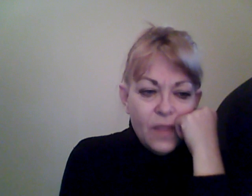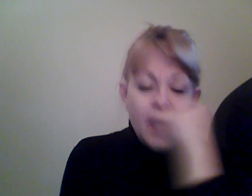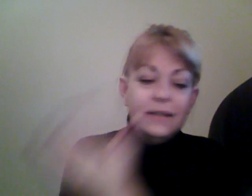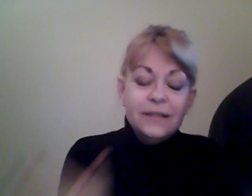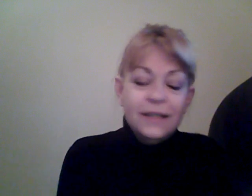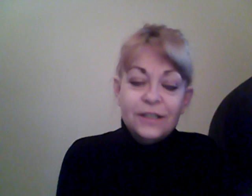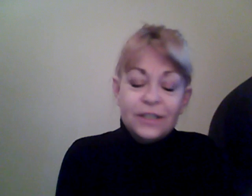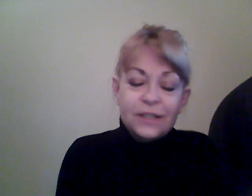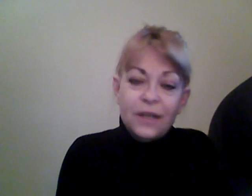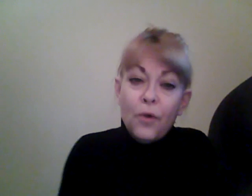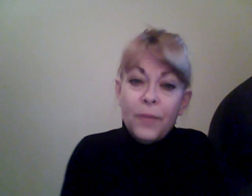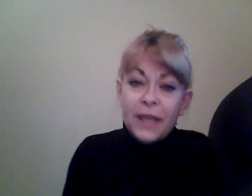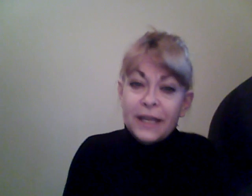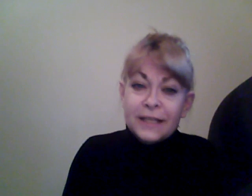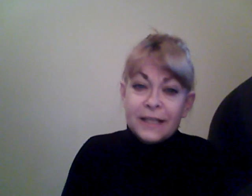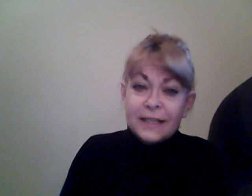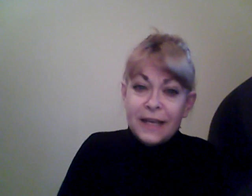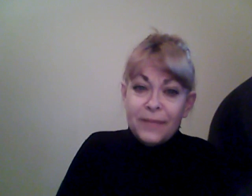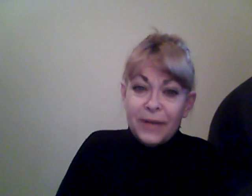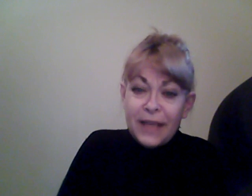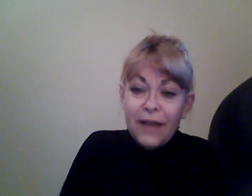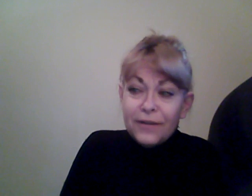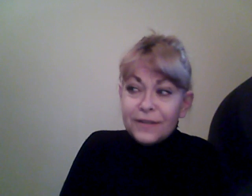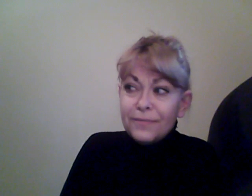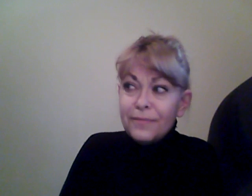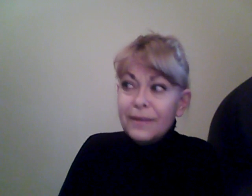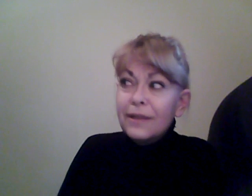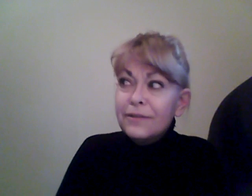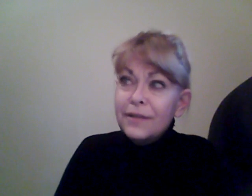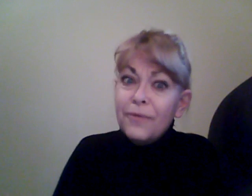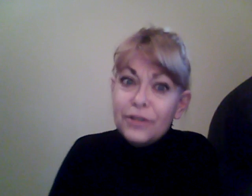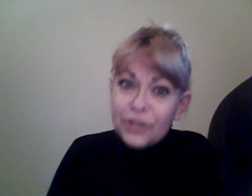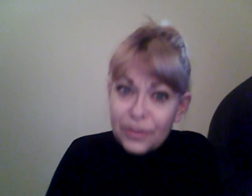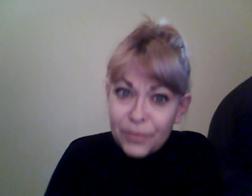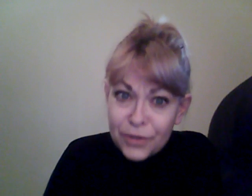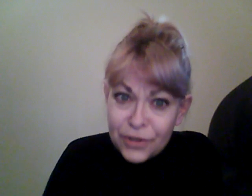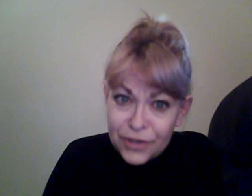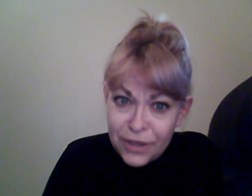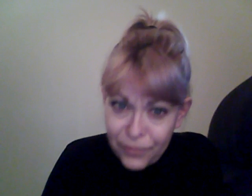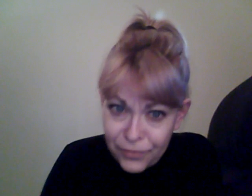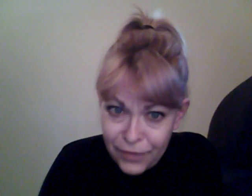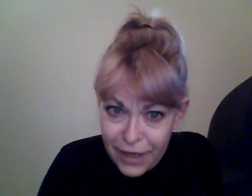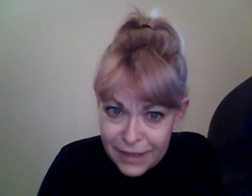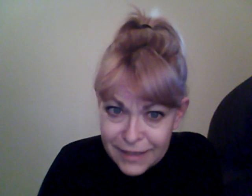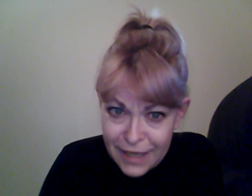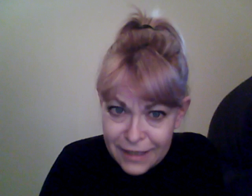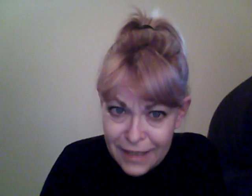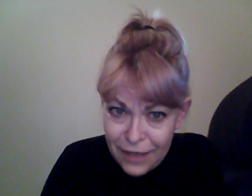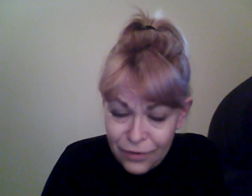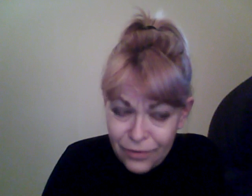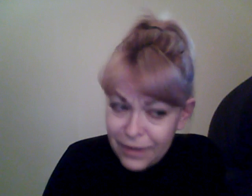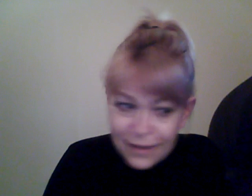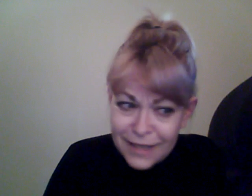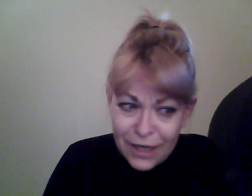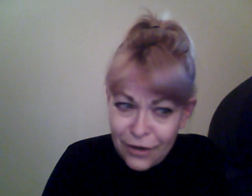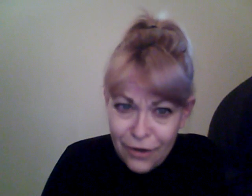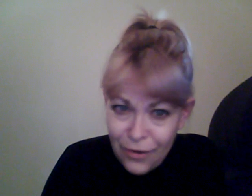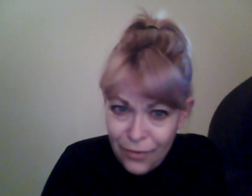And, it's, it won't make any sense to anybody else. They'll say, well, you should have pushed yourself through that state and that yoga. And, it's like, no,